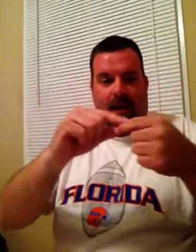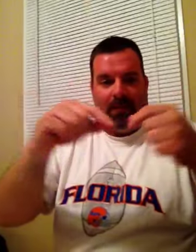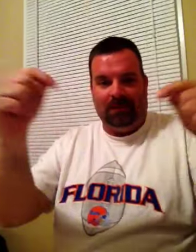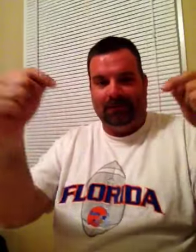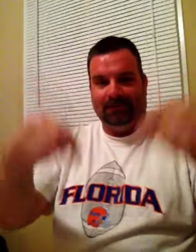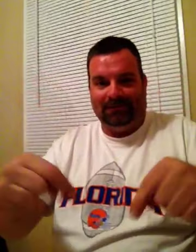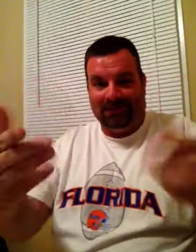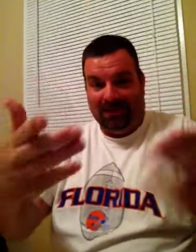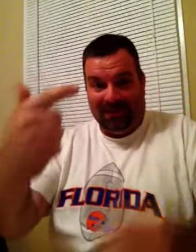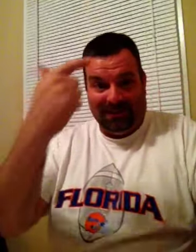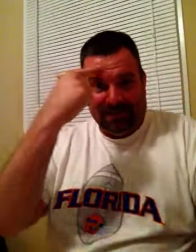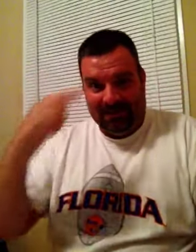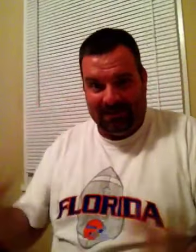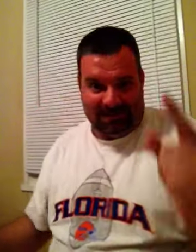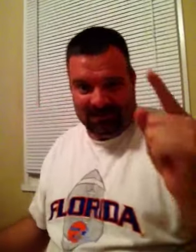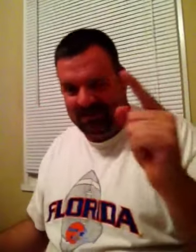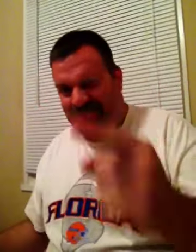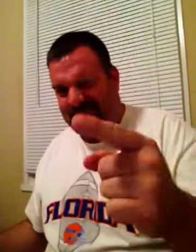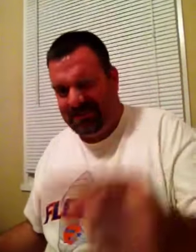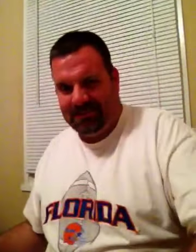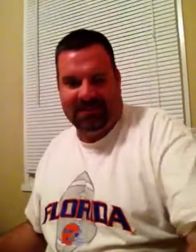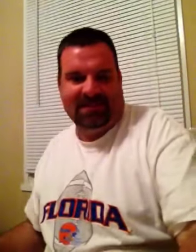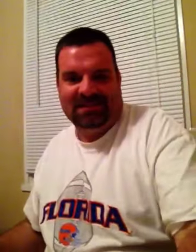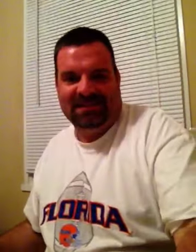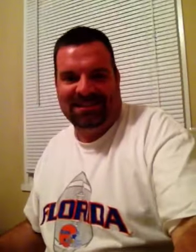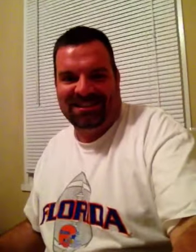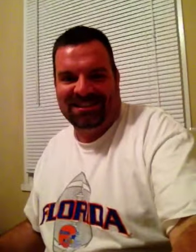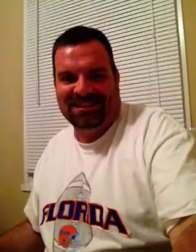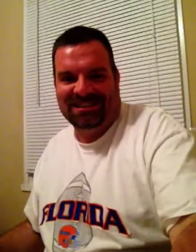Hold that long, badass! Hold that long! I got you!